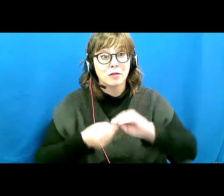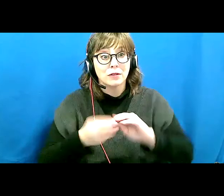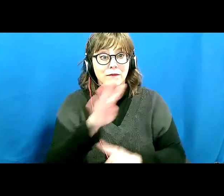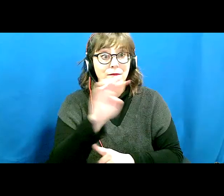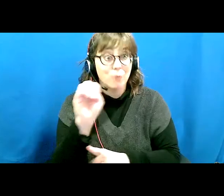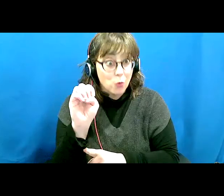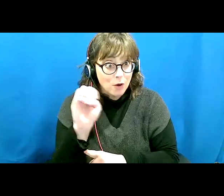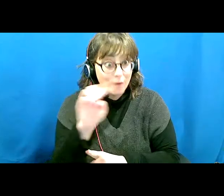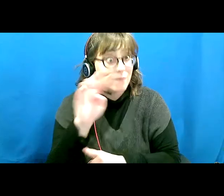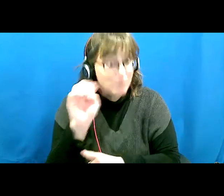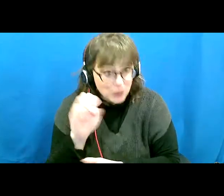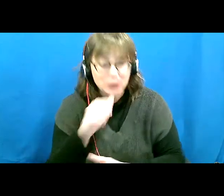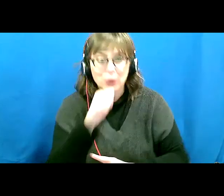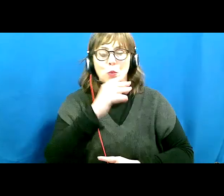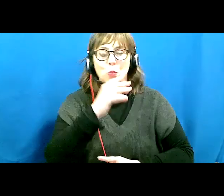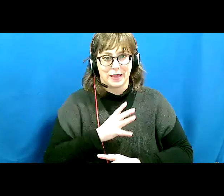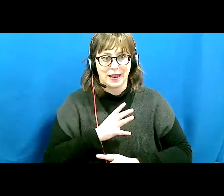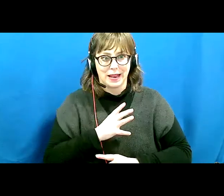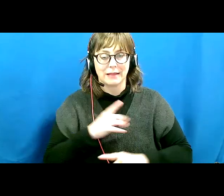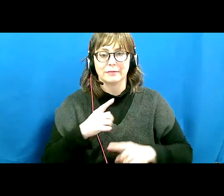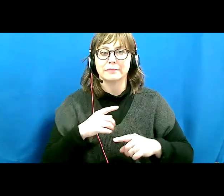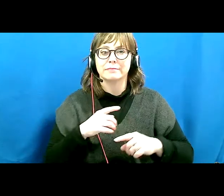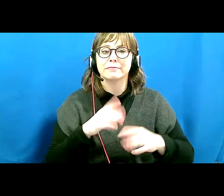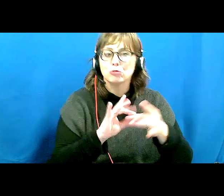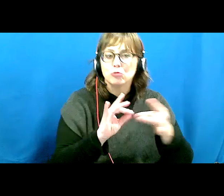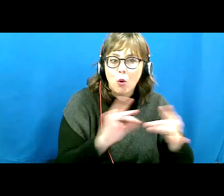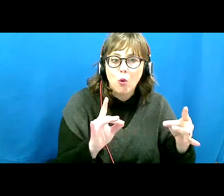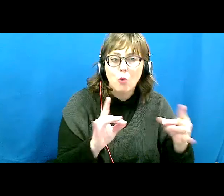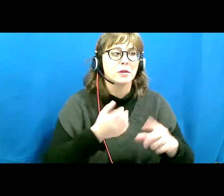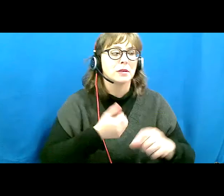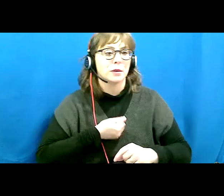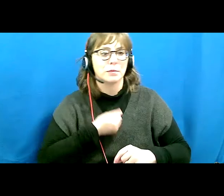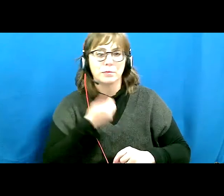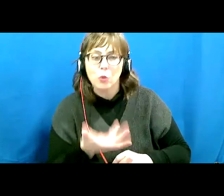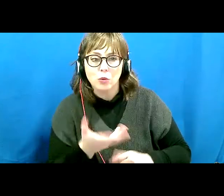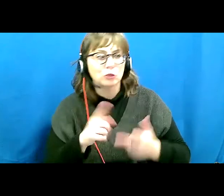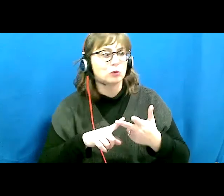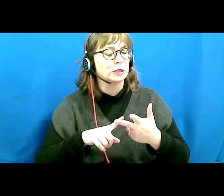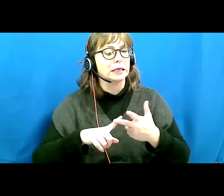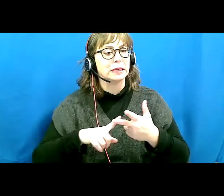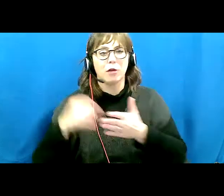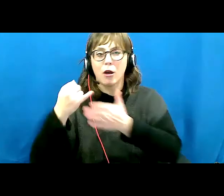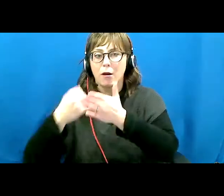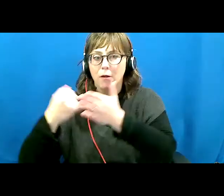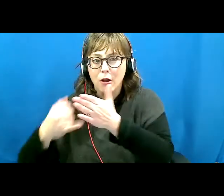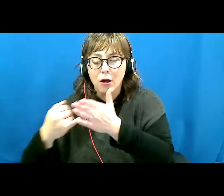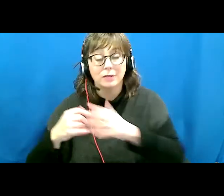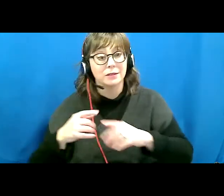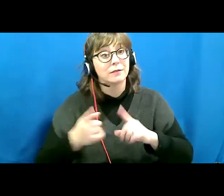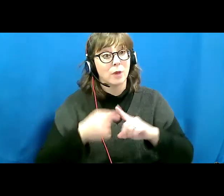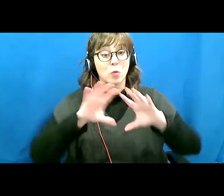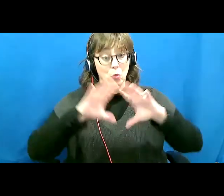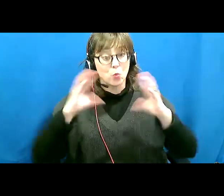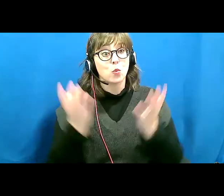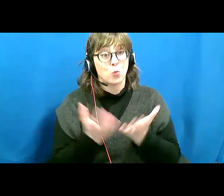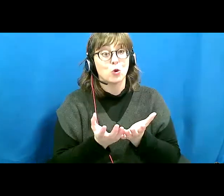-0. The voices, the artwork, the artwork, poetry, and they are from around the world, as was